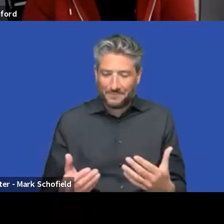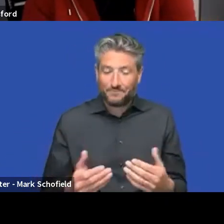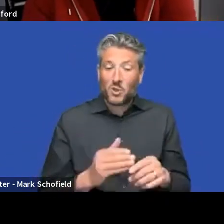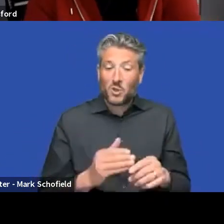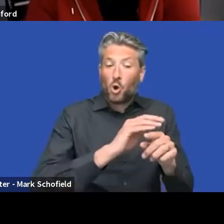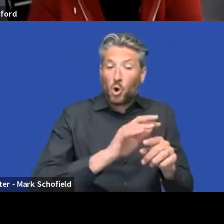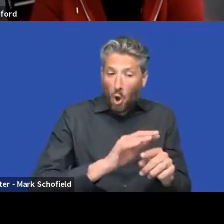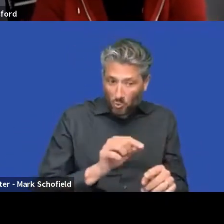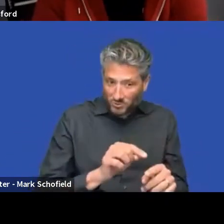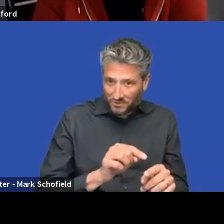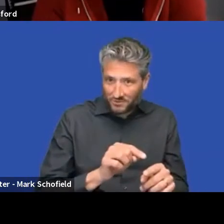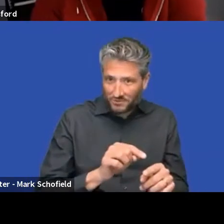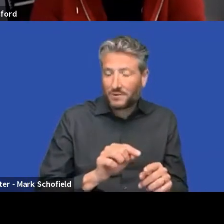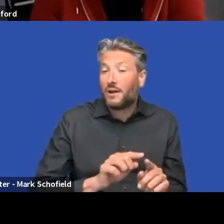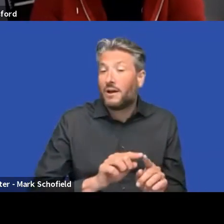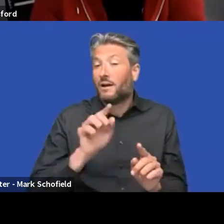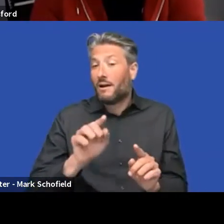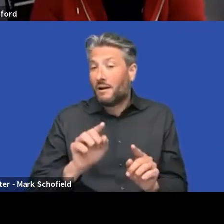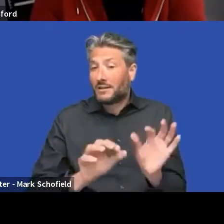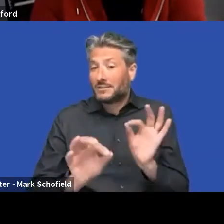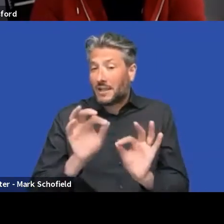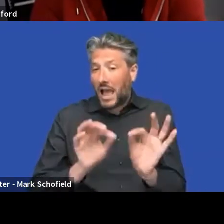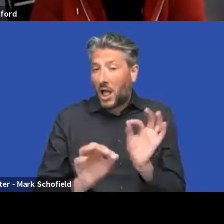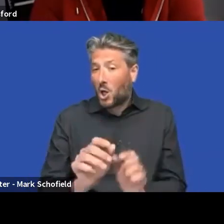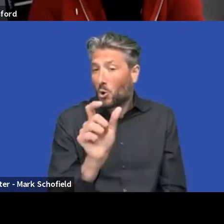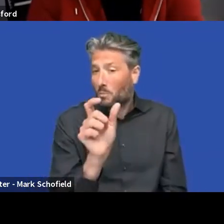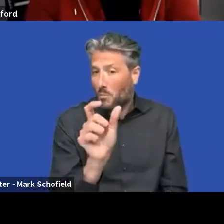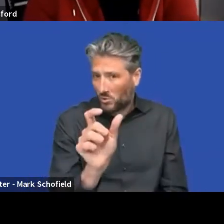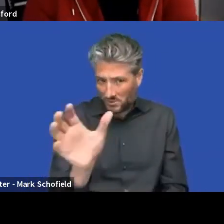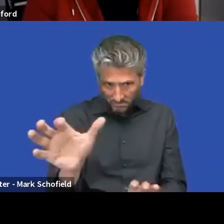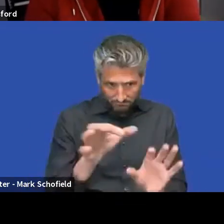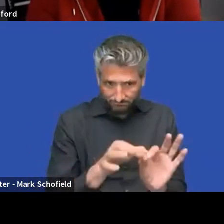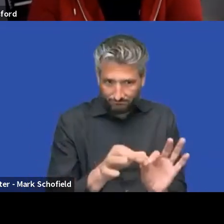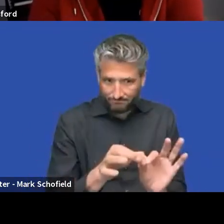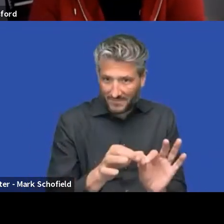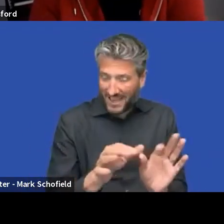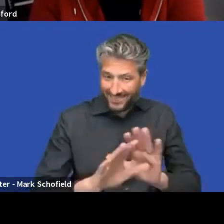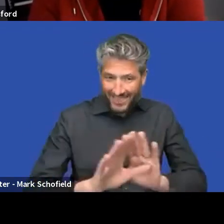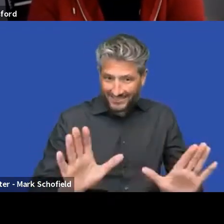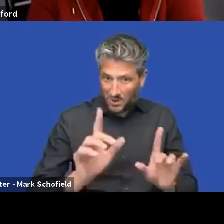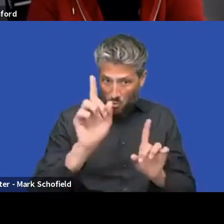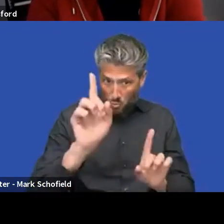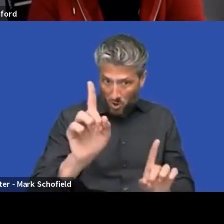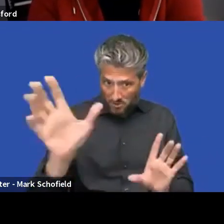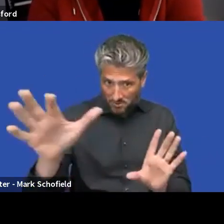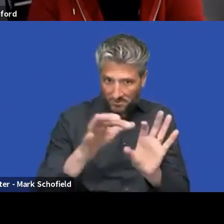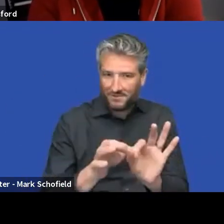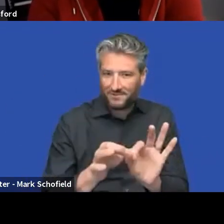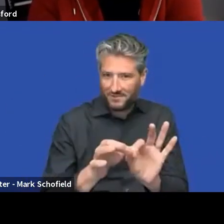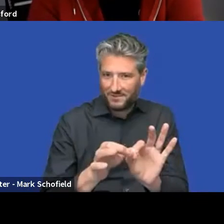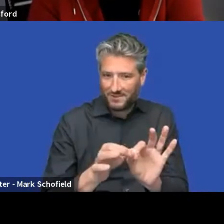by the component and is not floating out or styling anything else. It's encapsulated or scoped, as Julia just